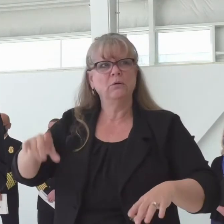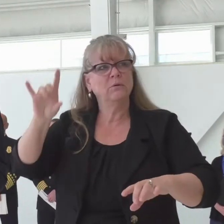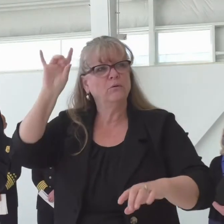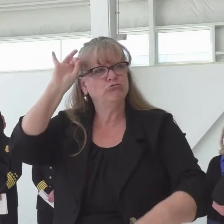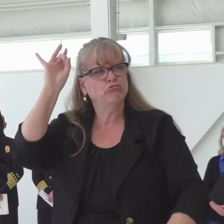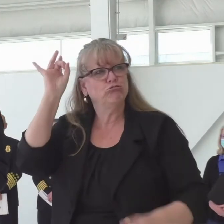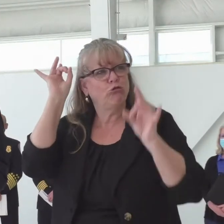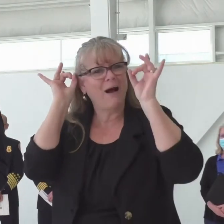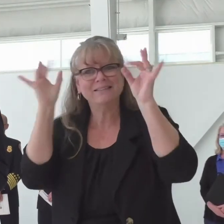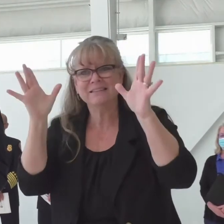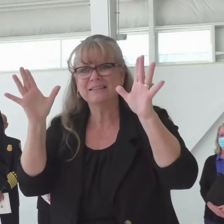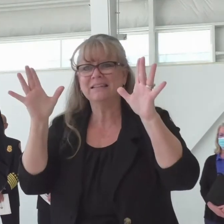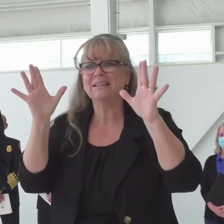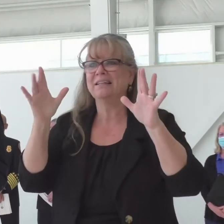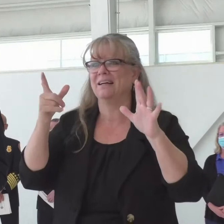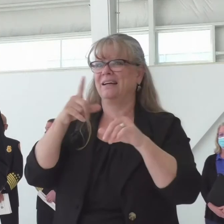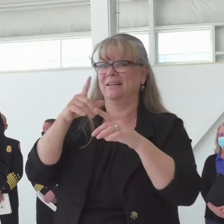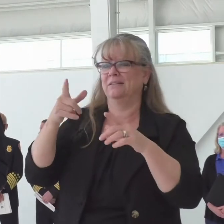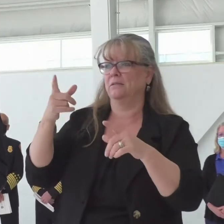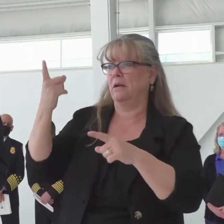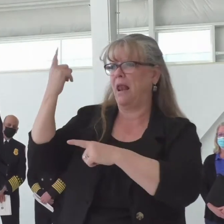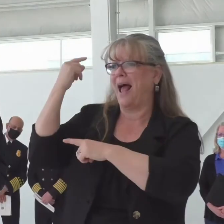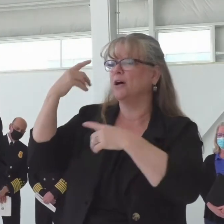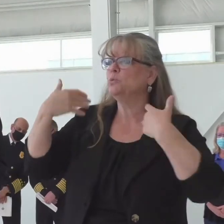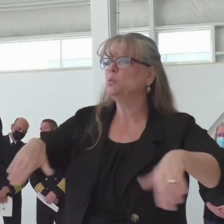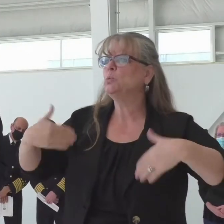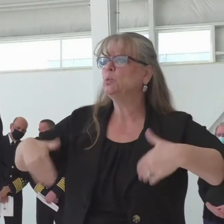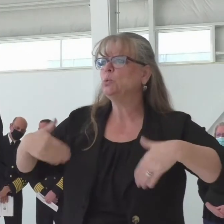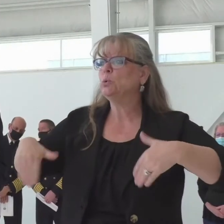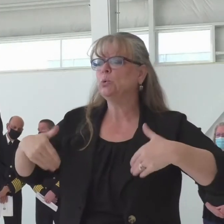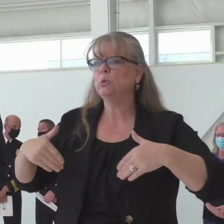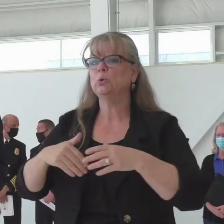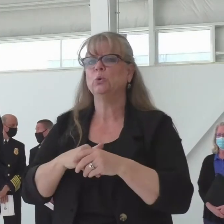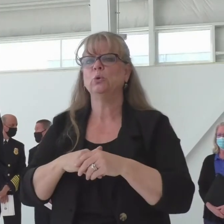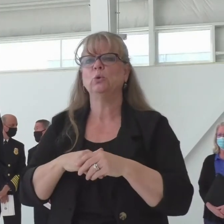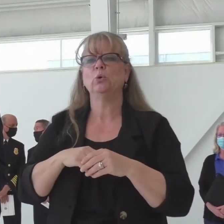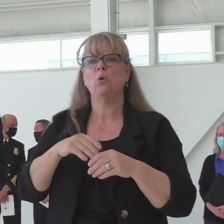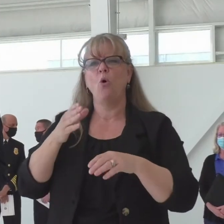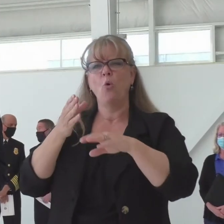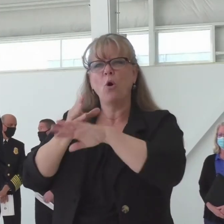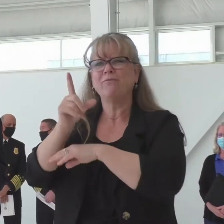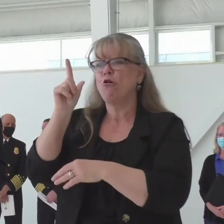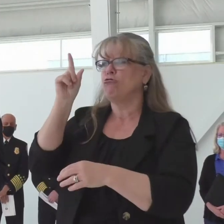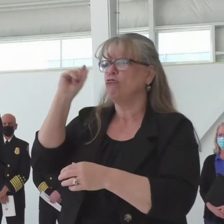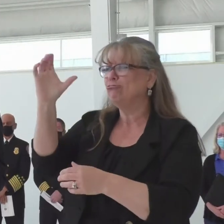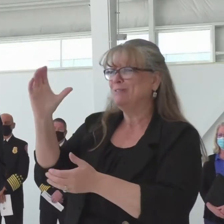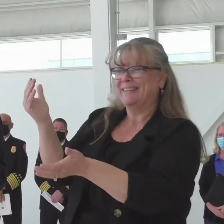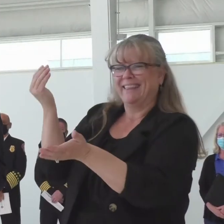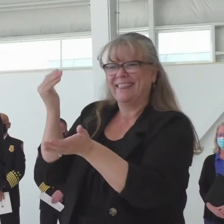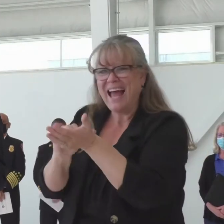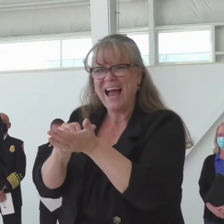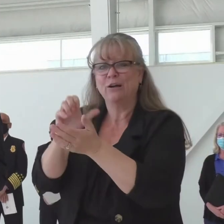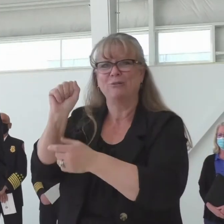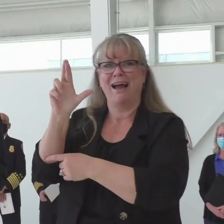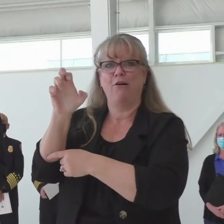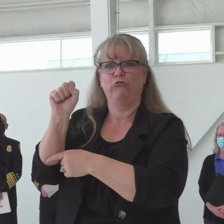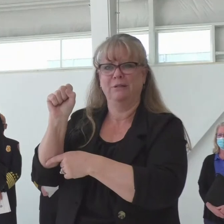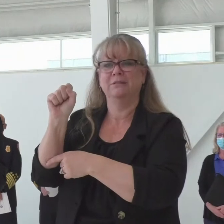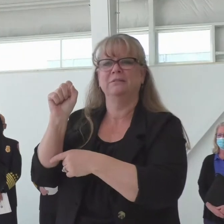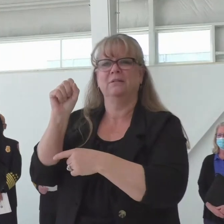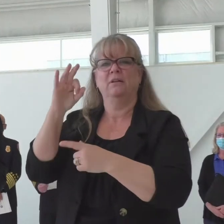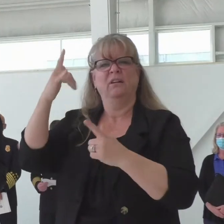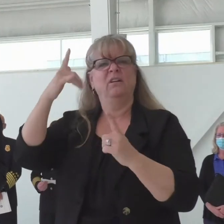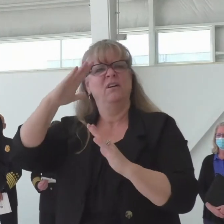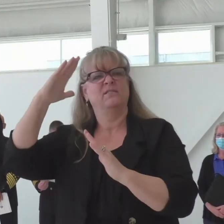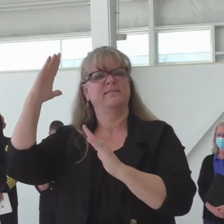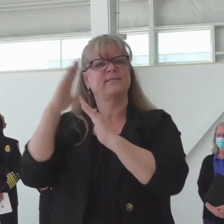are hundreds of thousands of acres, three largest fires in the history of Colorado, loss of at least